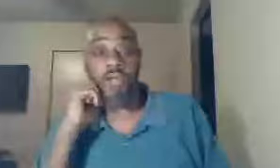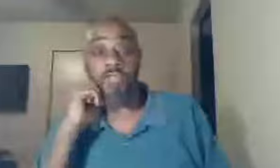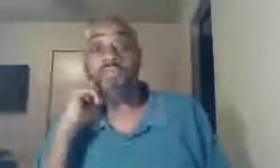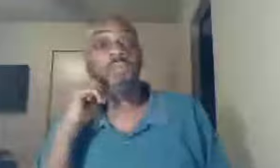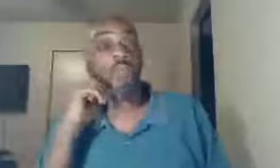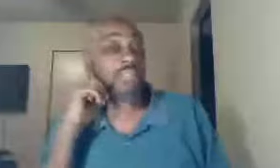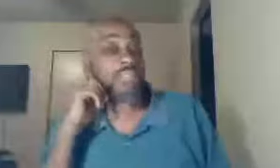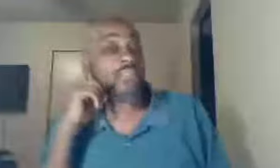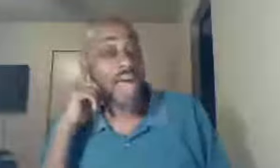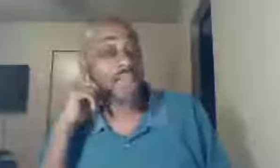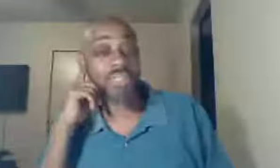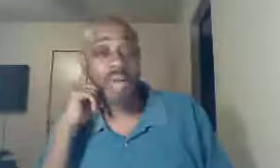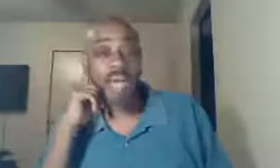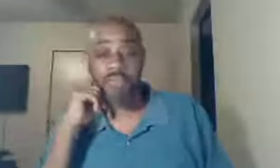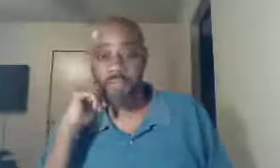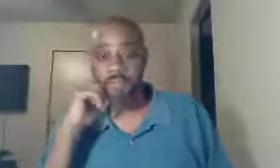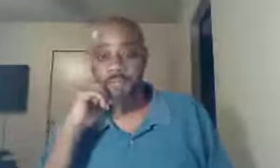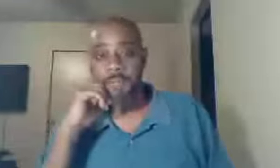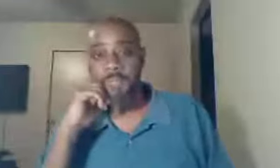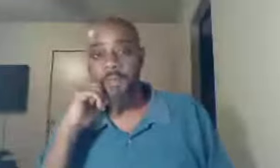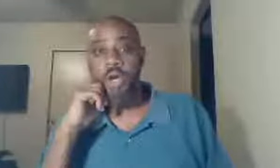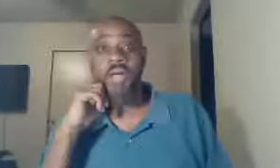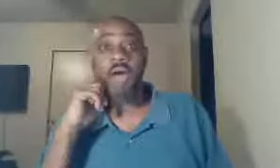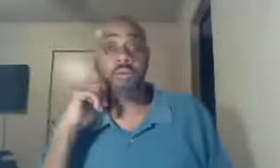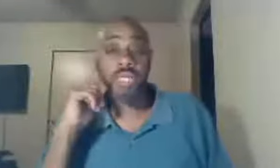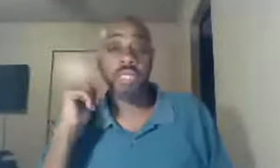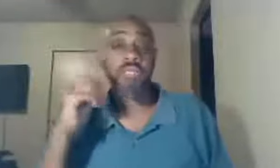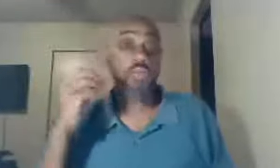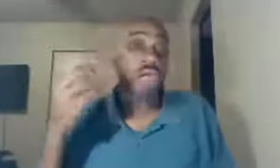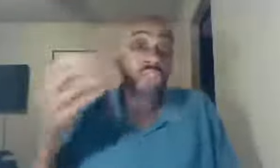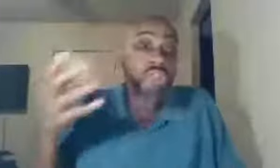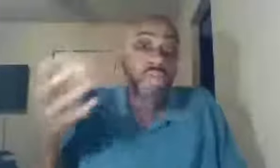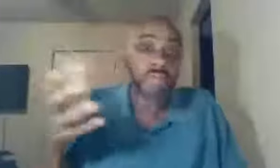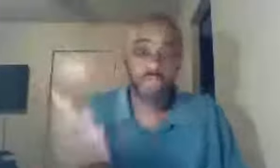learned, was actually the Bible, learn how to read, was the scriptures,